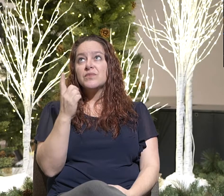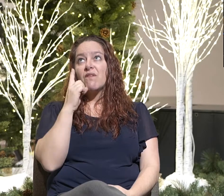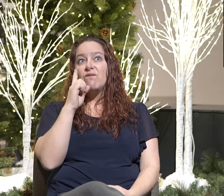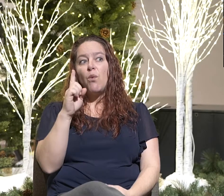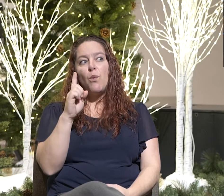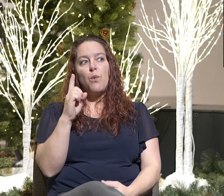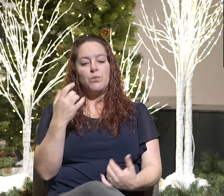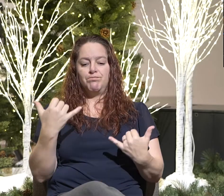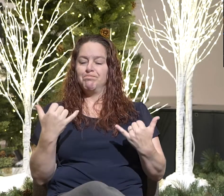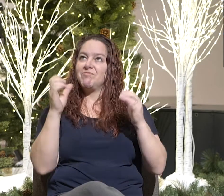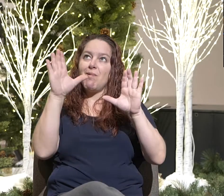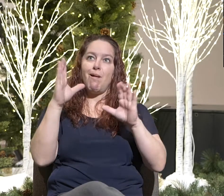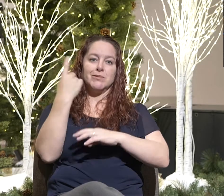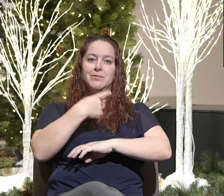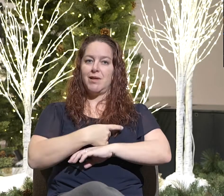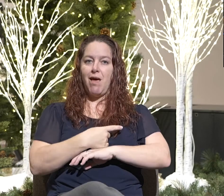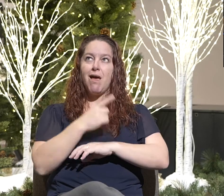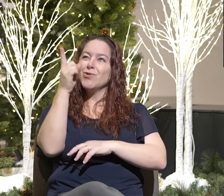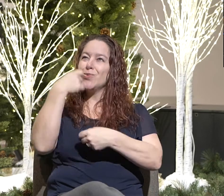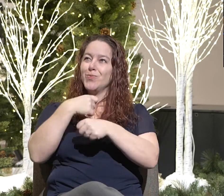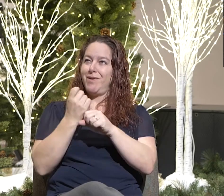awesome day that you've made.